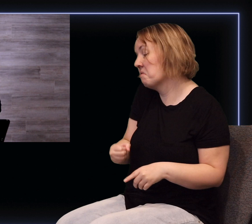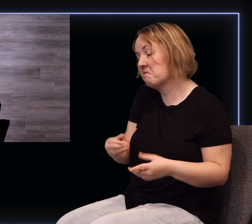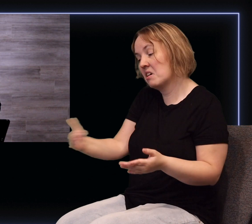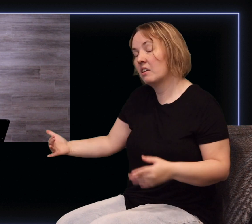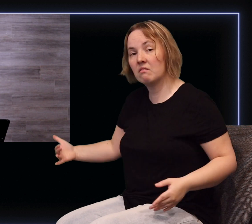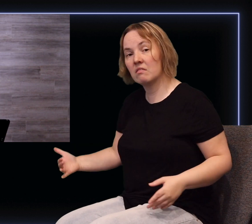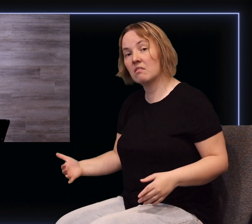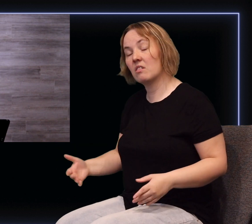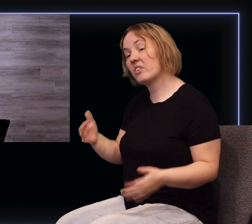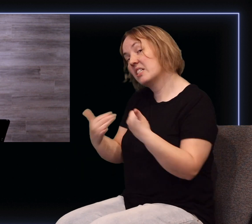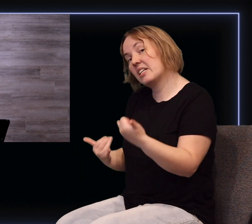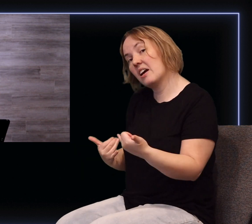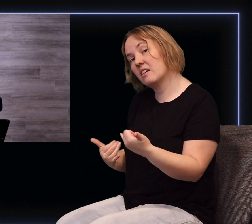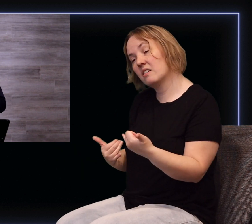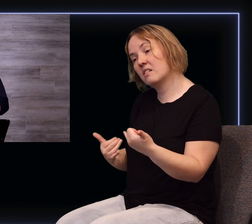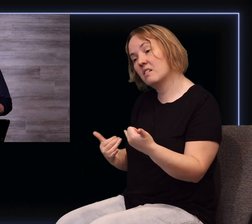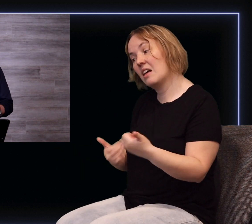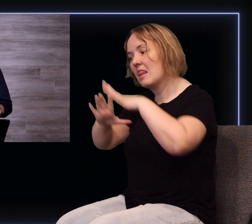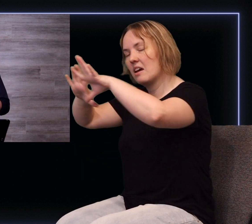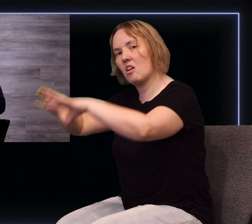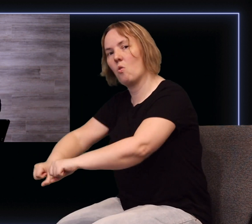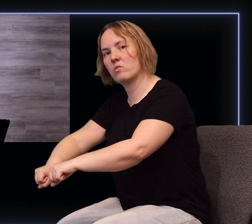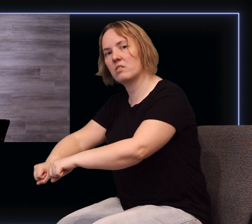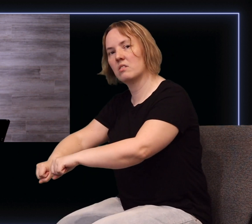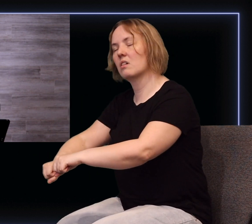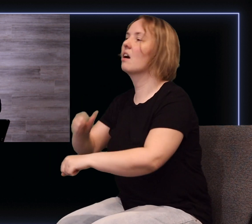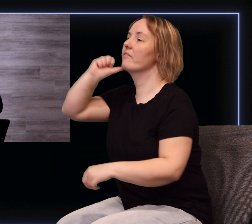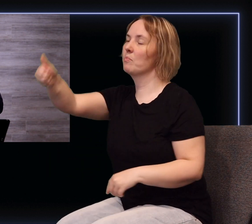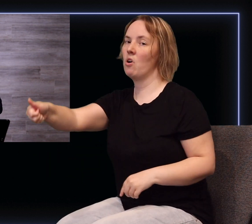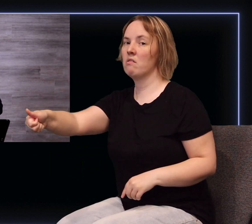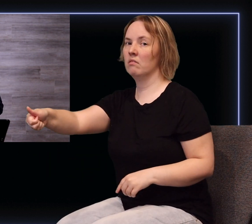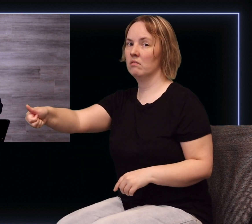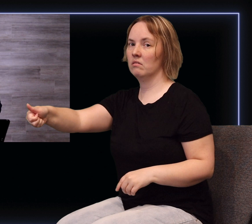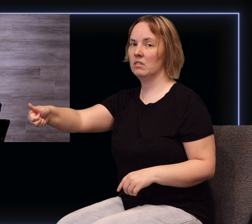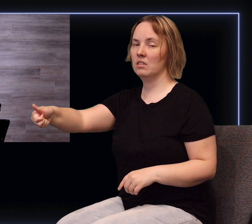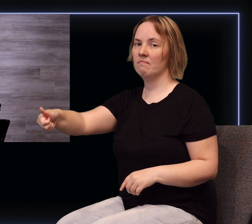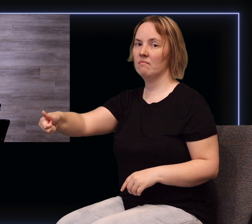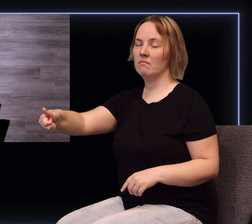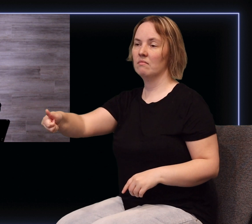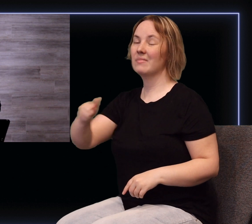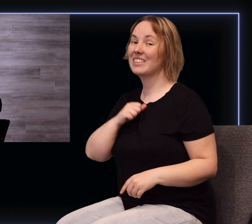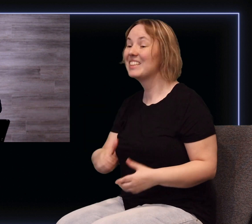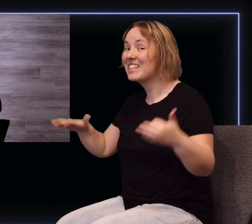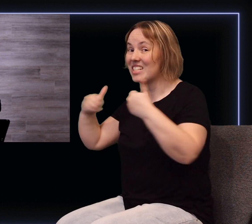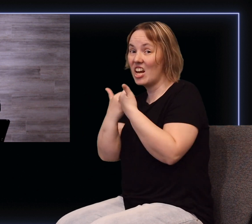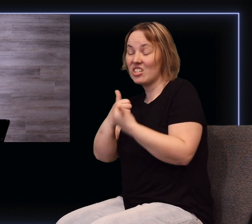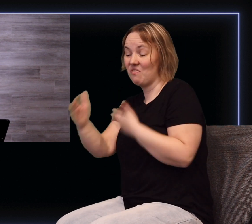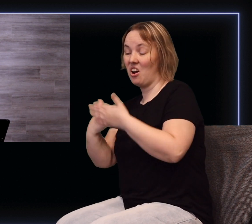old thing, or is today a laying hold of tomorrow. That really is the challenge